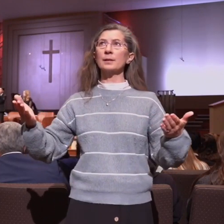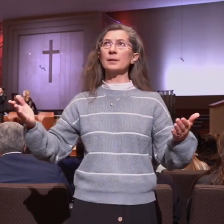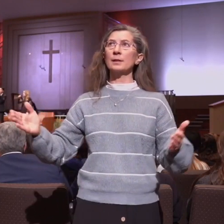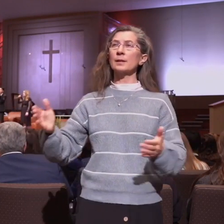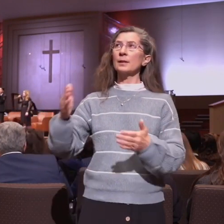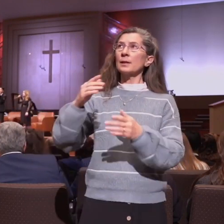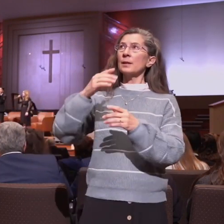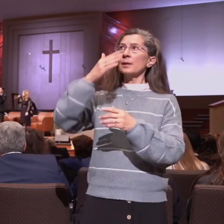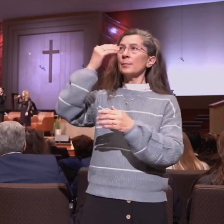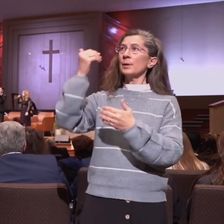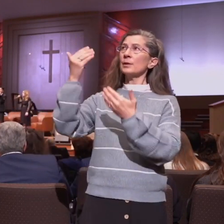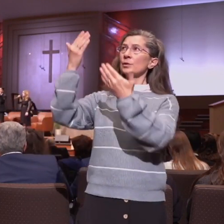what you do.